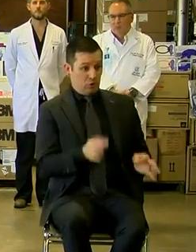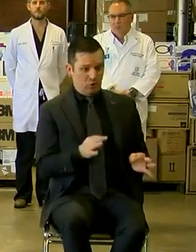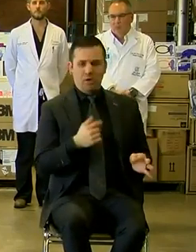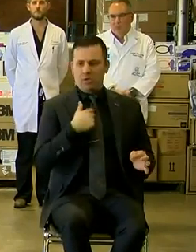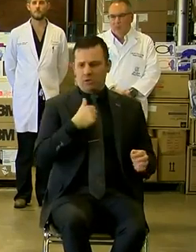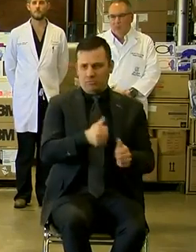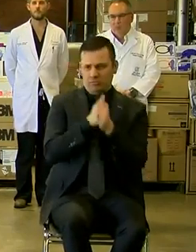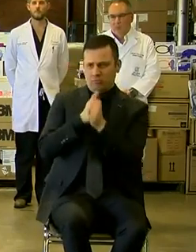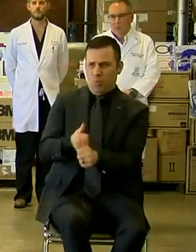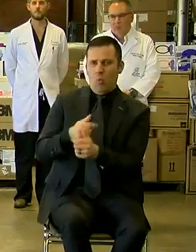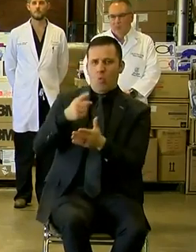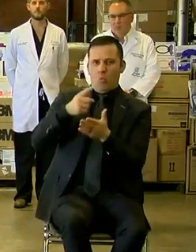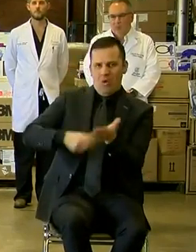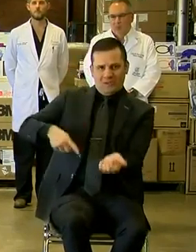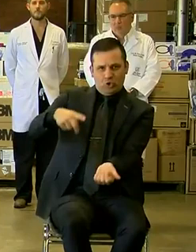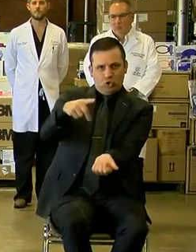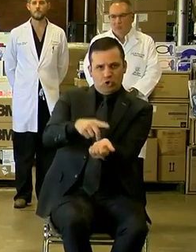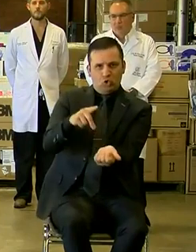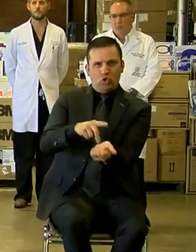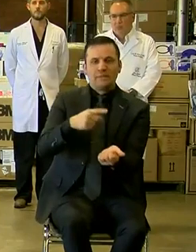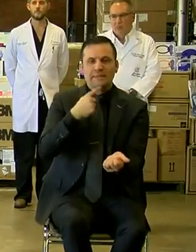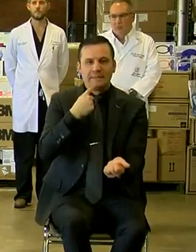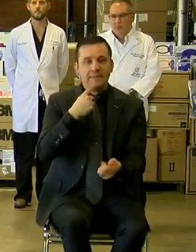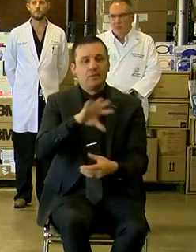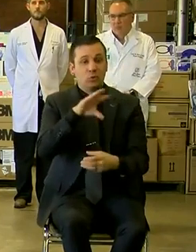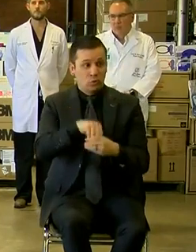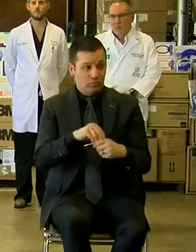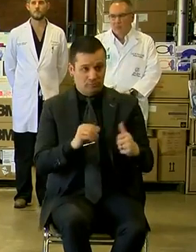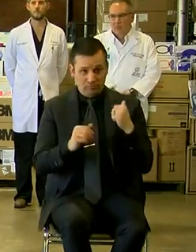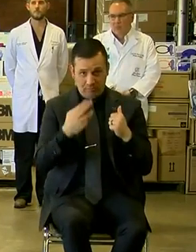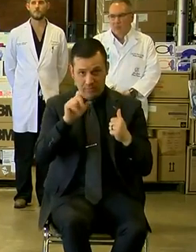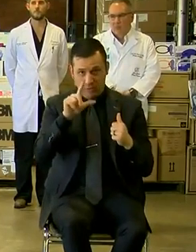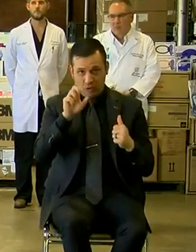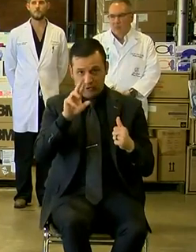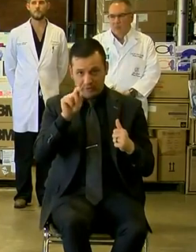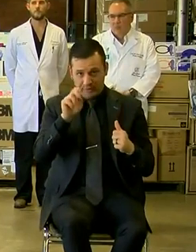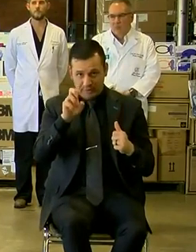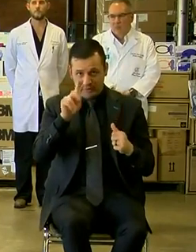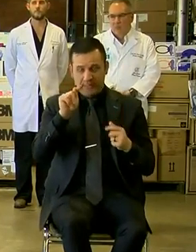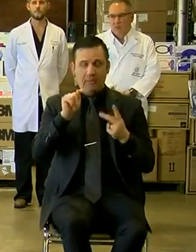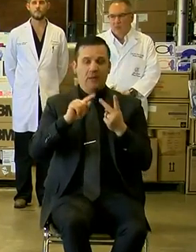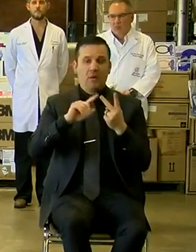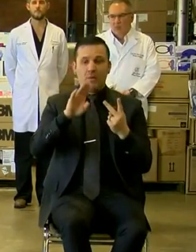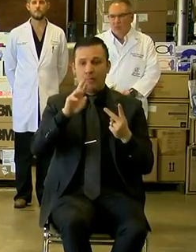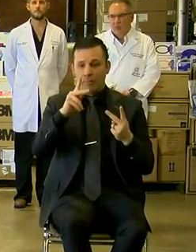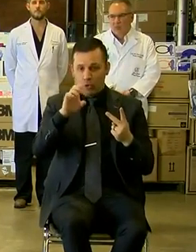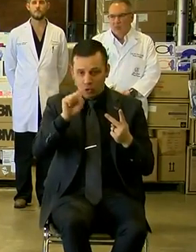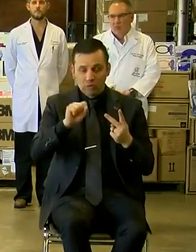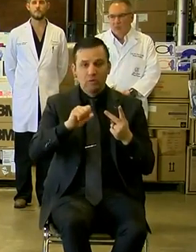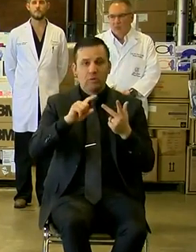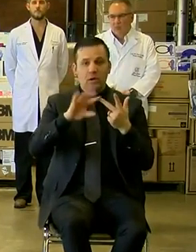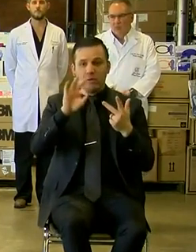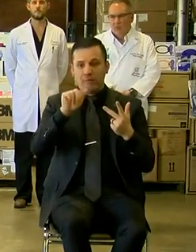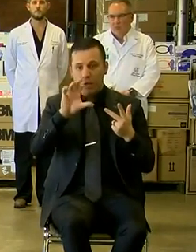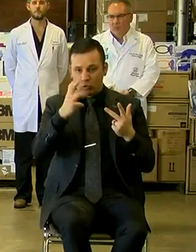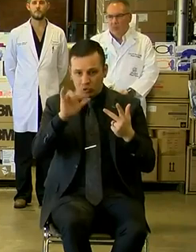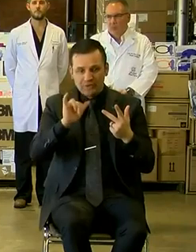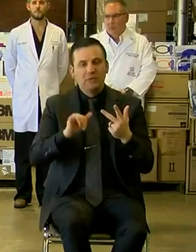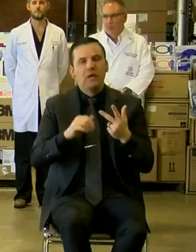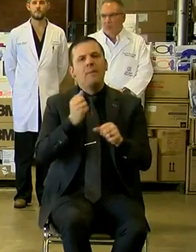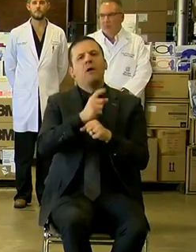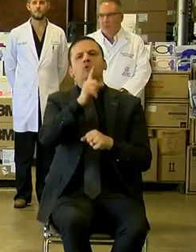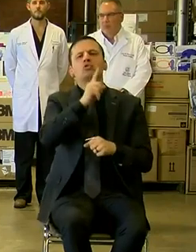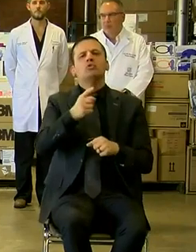on what physicians say, including Dr. Heller stat, Dr. Birx, Dr. Fauci, to ensure that we're are